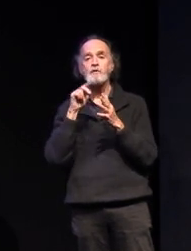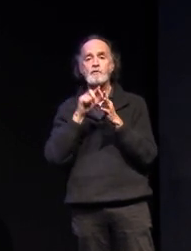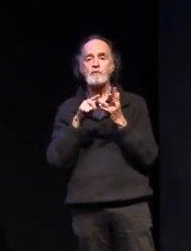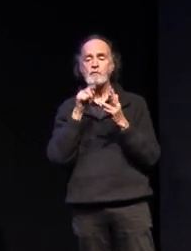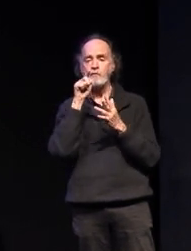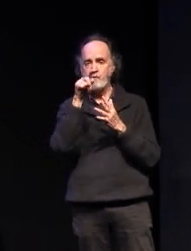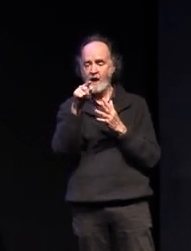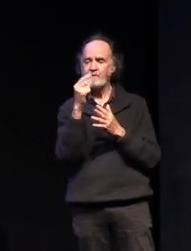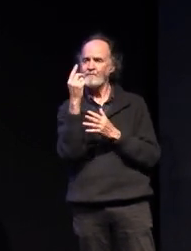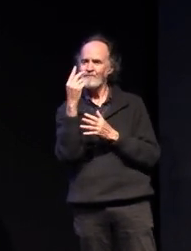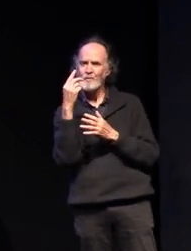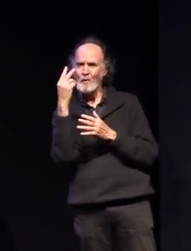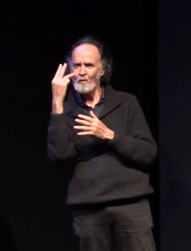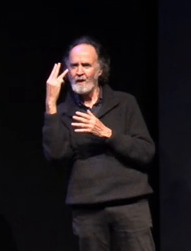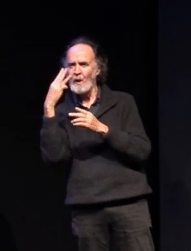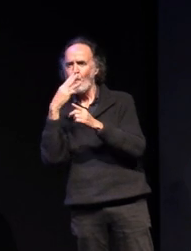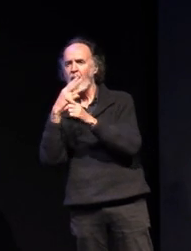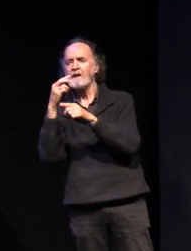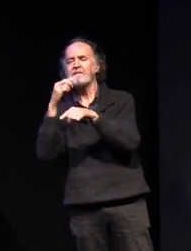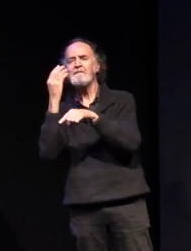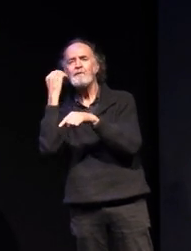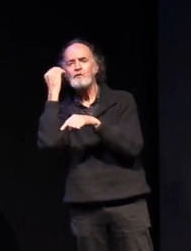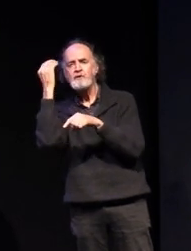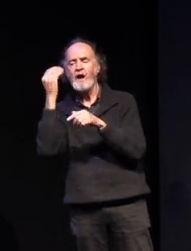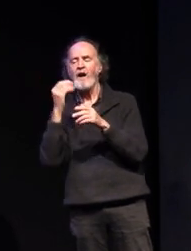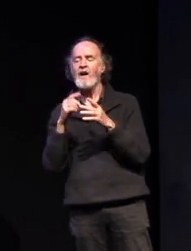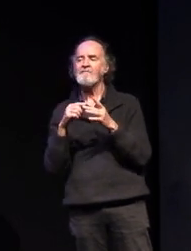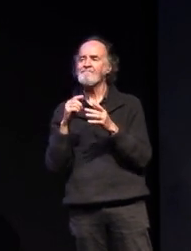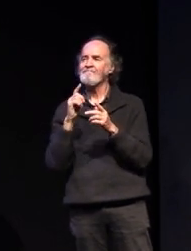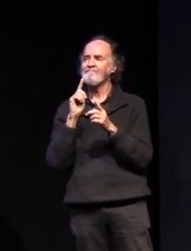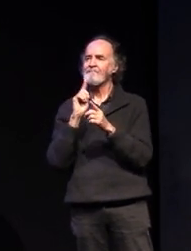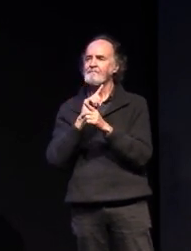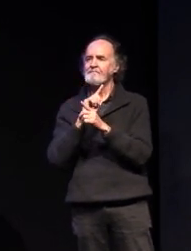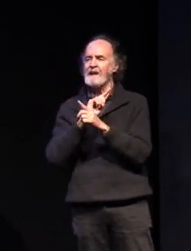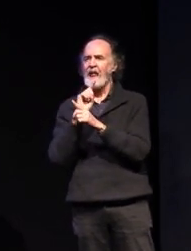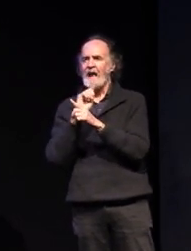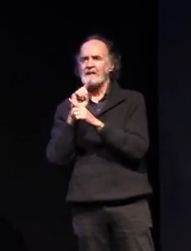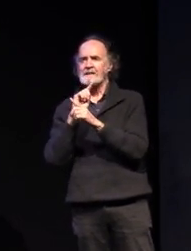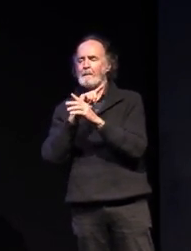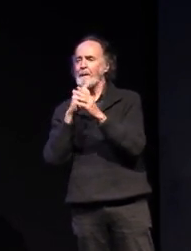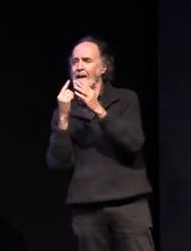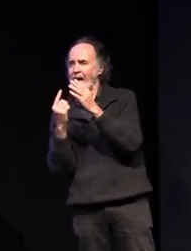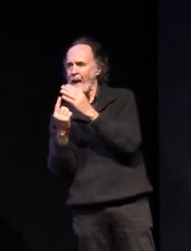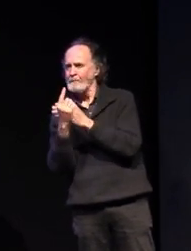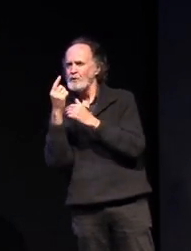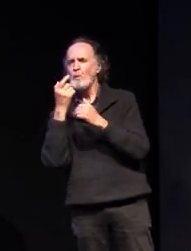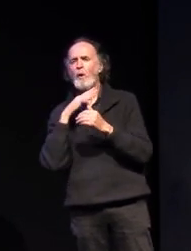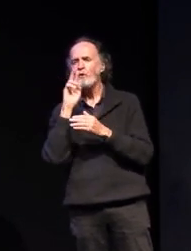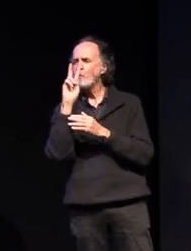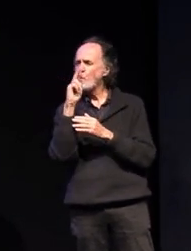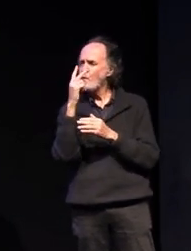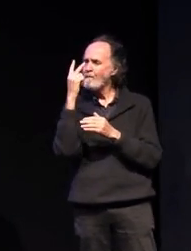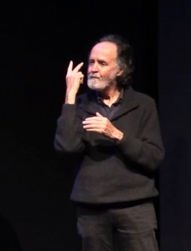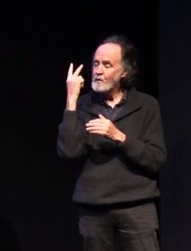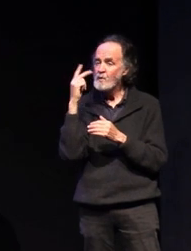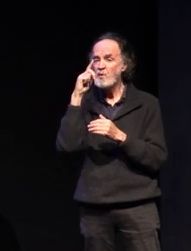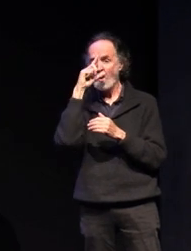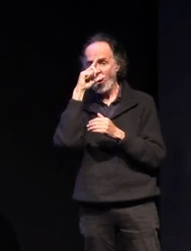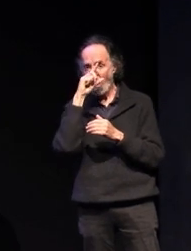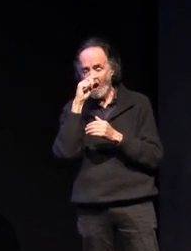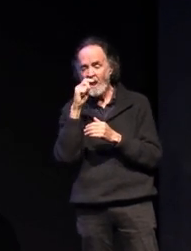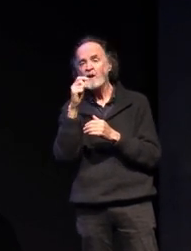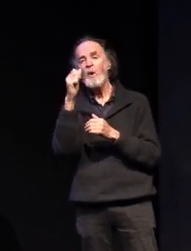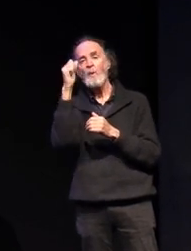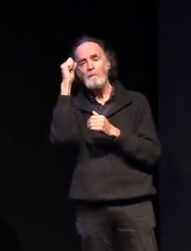a further conversation comes up in school or something subsequent that means we want to review that you can go back in